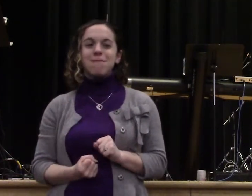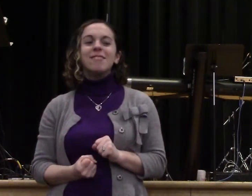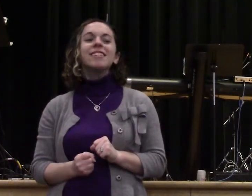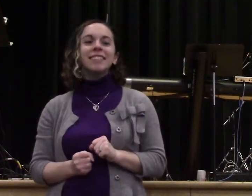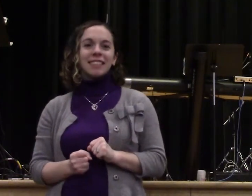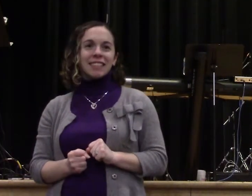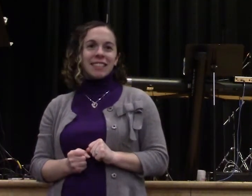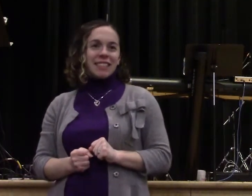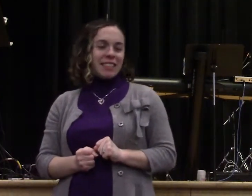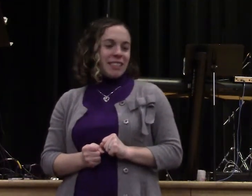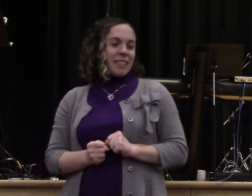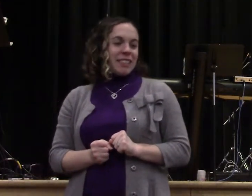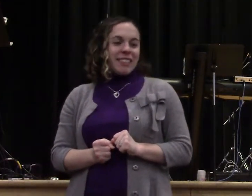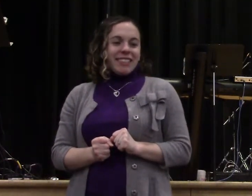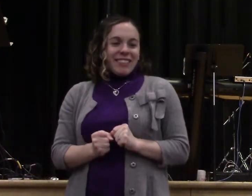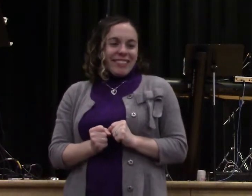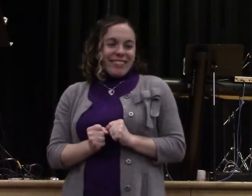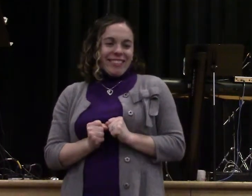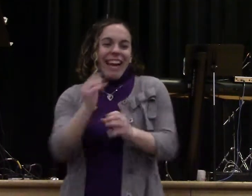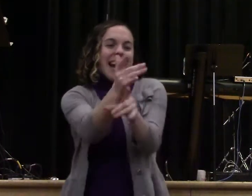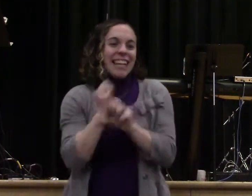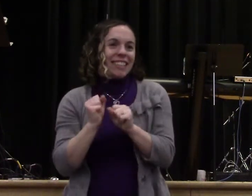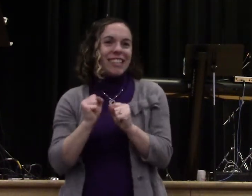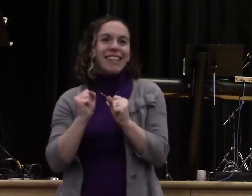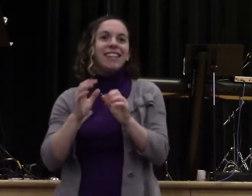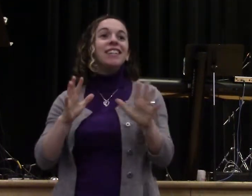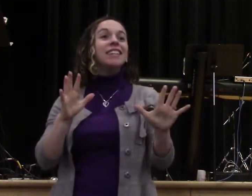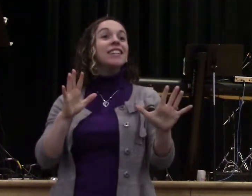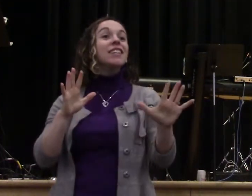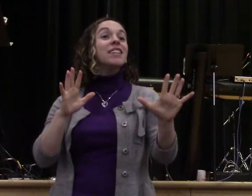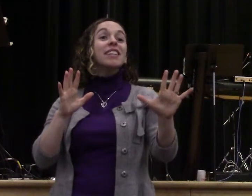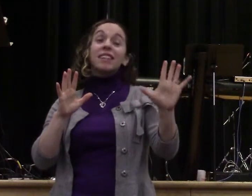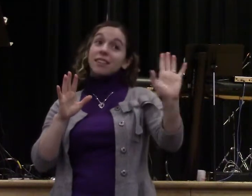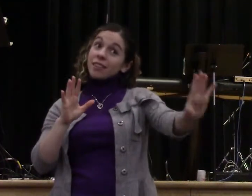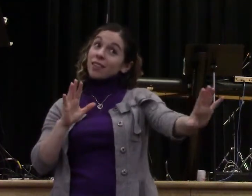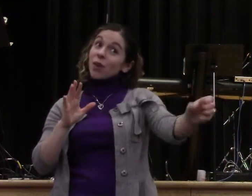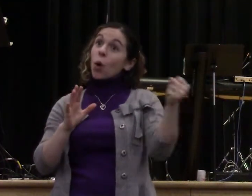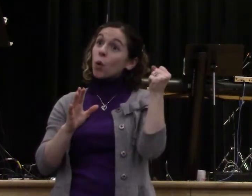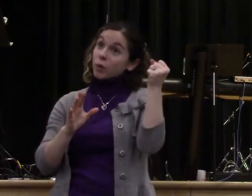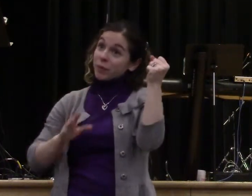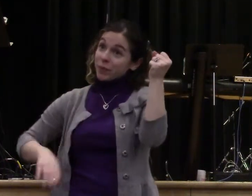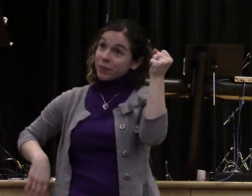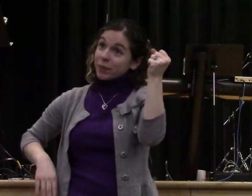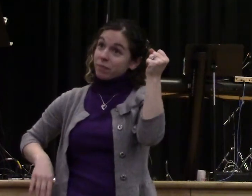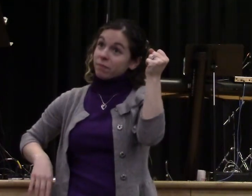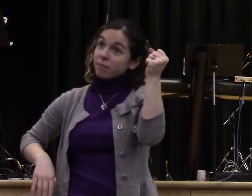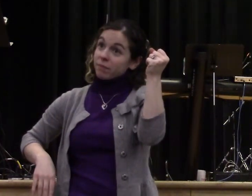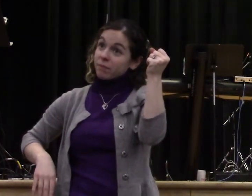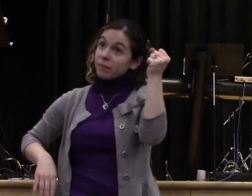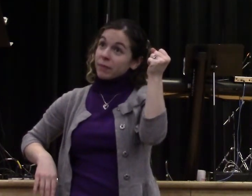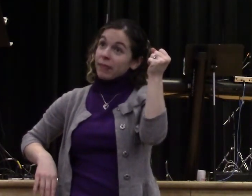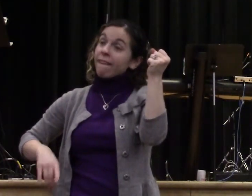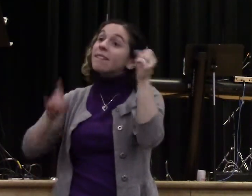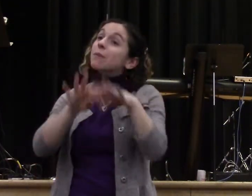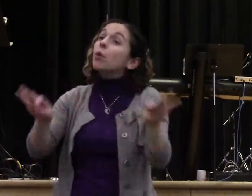offended, make sure you're following God's ways and God's attitude. Ask yourself,